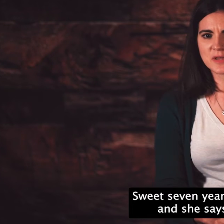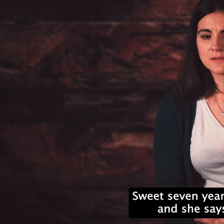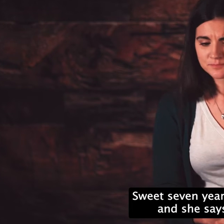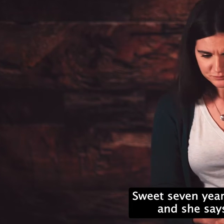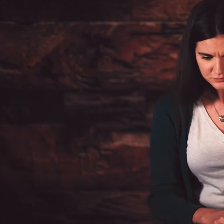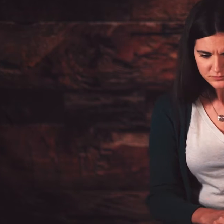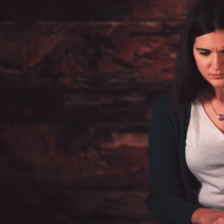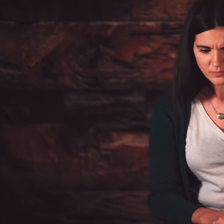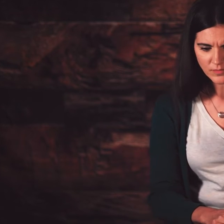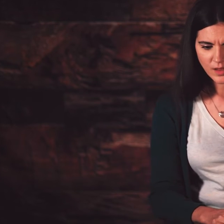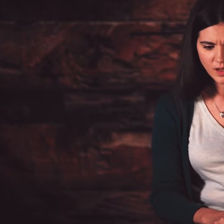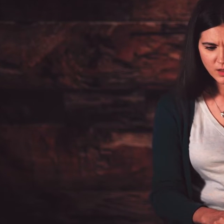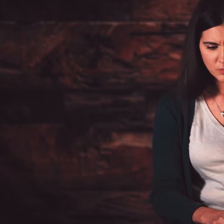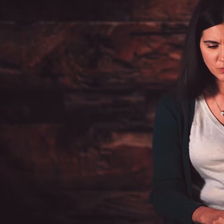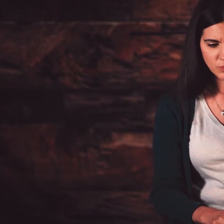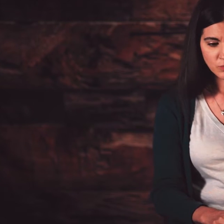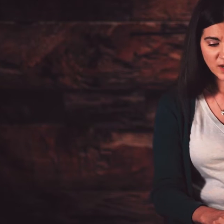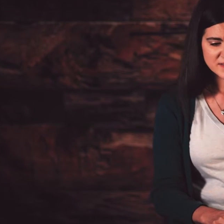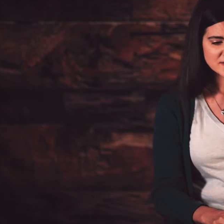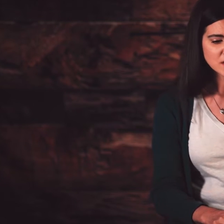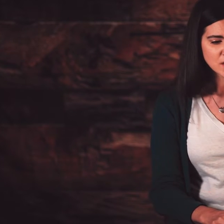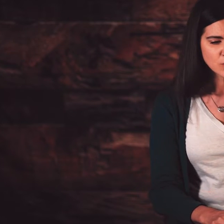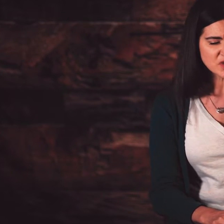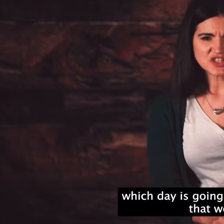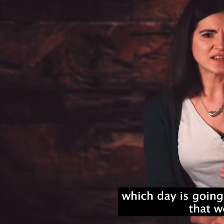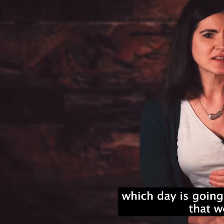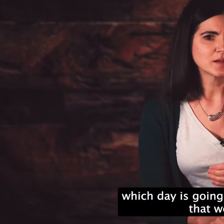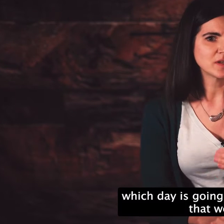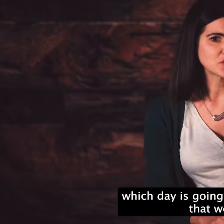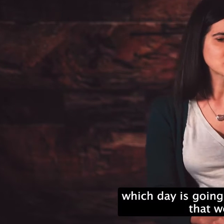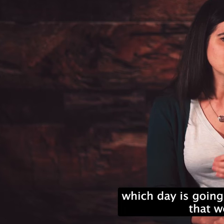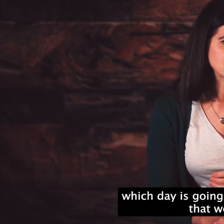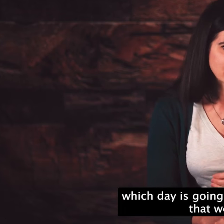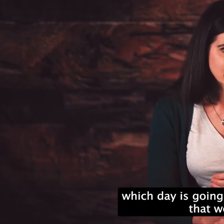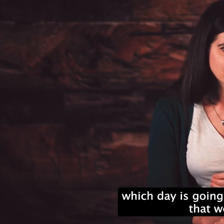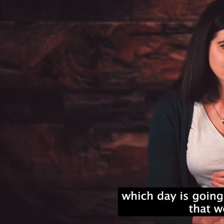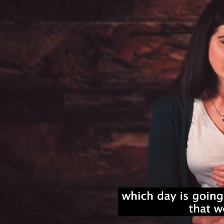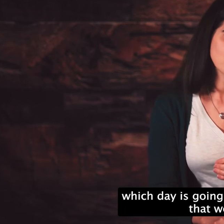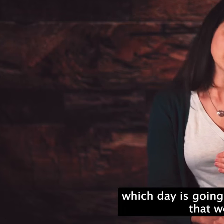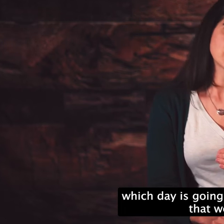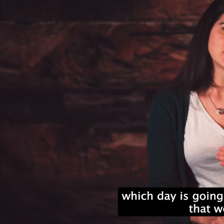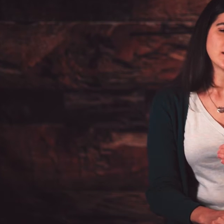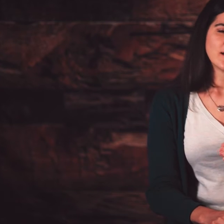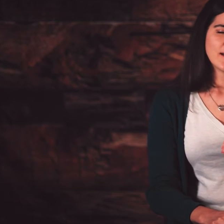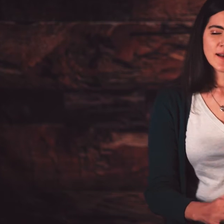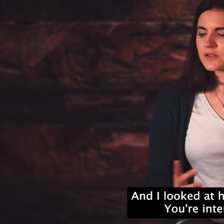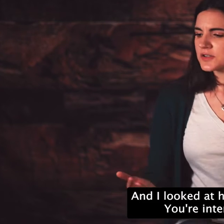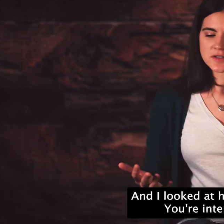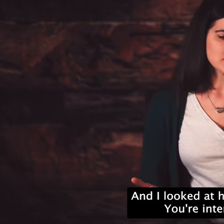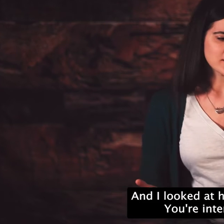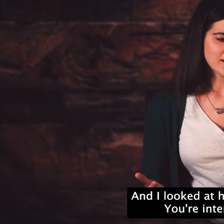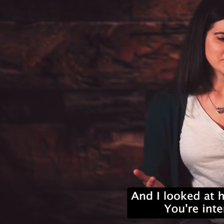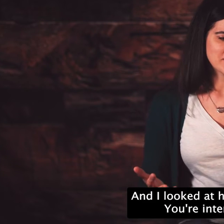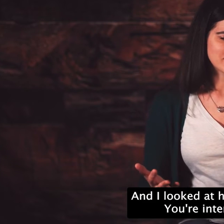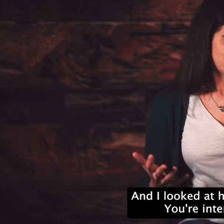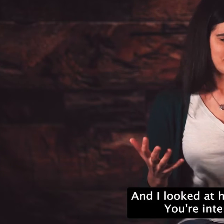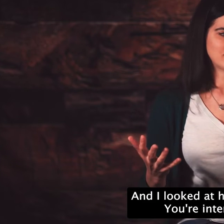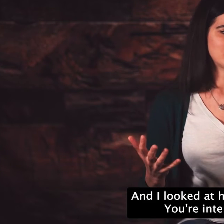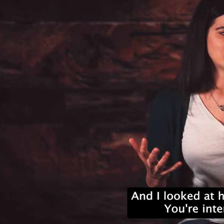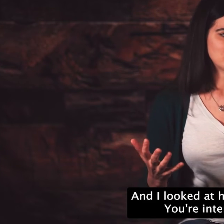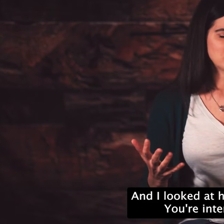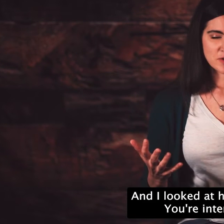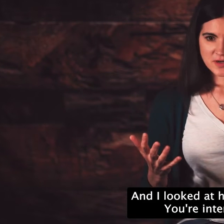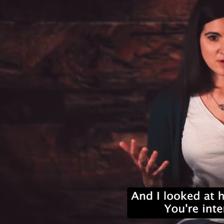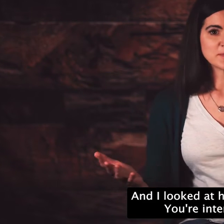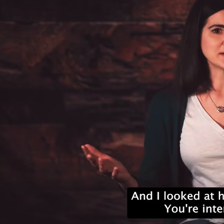um, mommy, uh, is which day is going to be a chill day that week? And I looked at her kind of like,